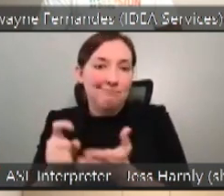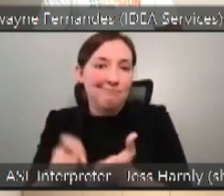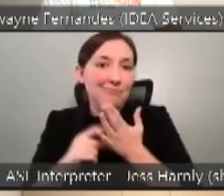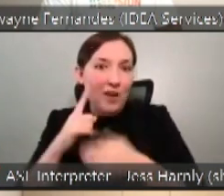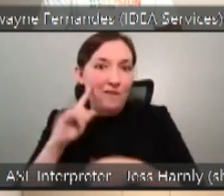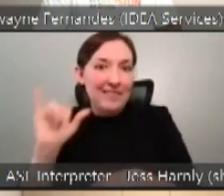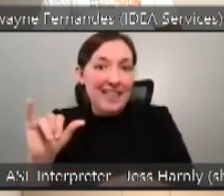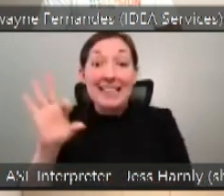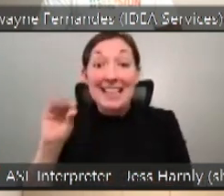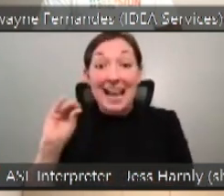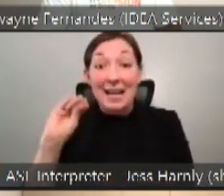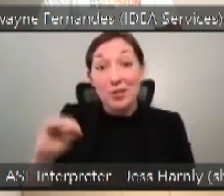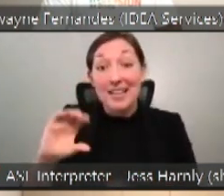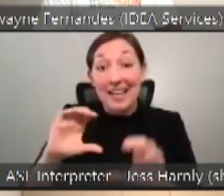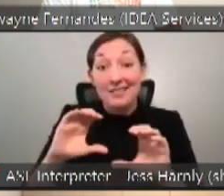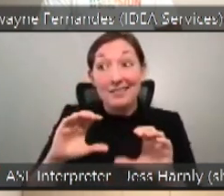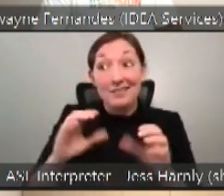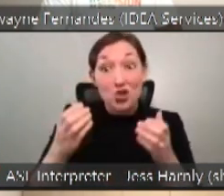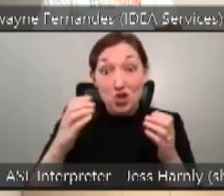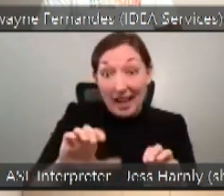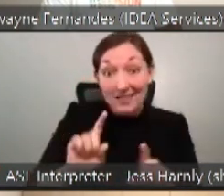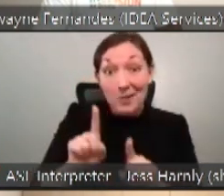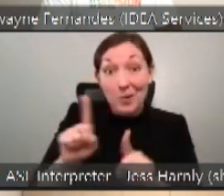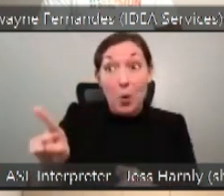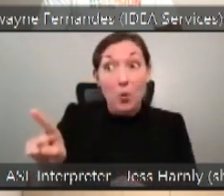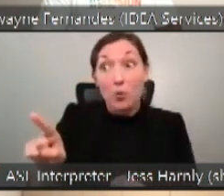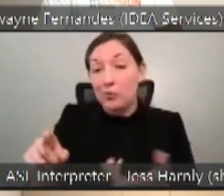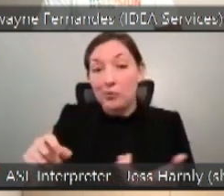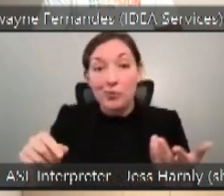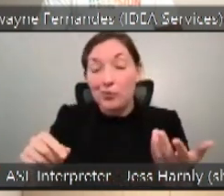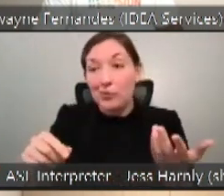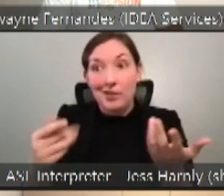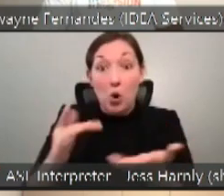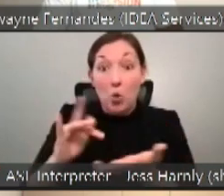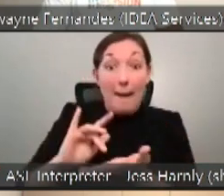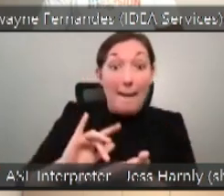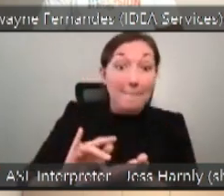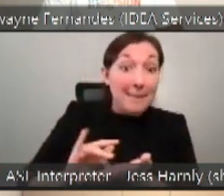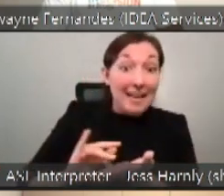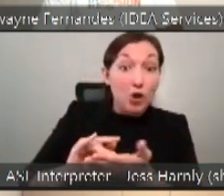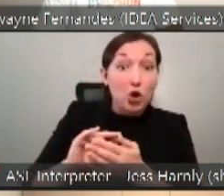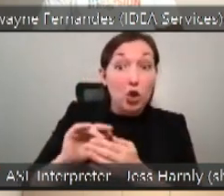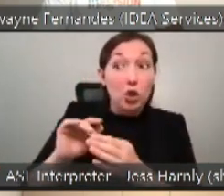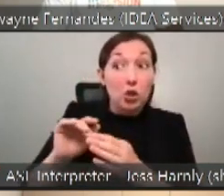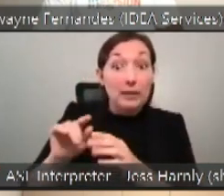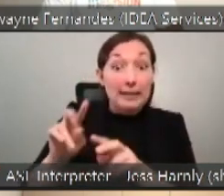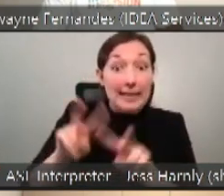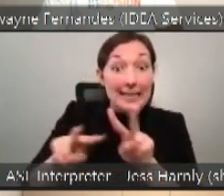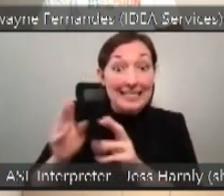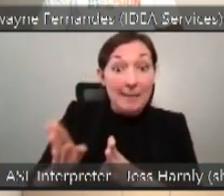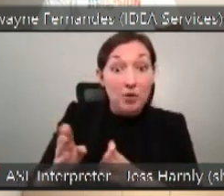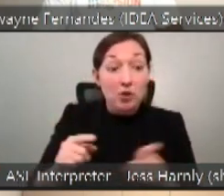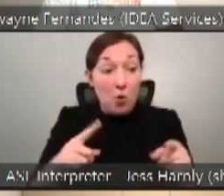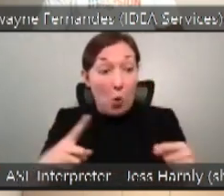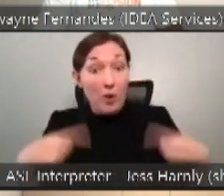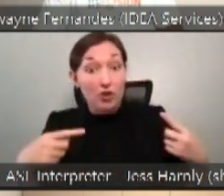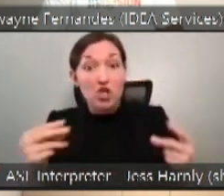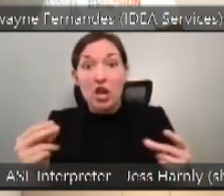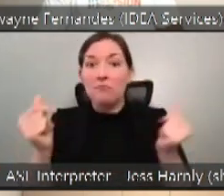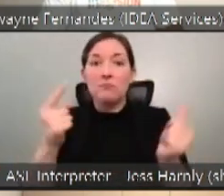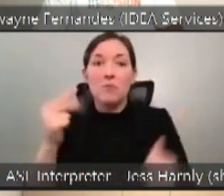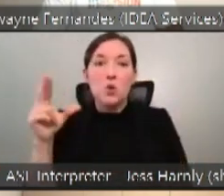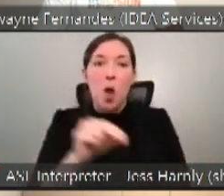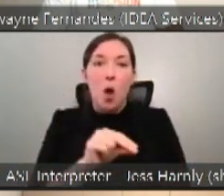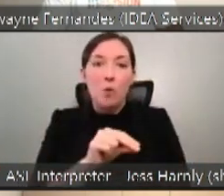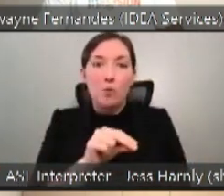chance that if I go to a random AME or medical examiner, they're going to say no, just because they see a wheelchair. And if you have an FAA medical